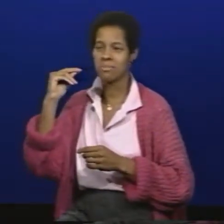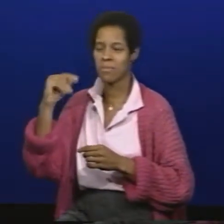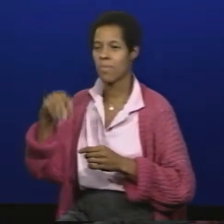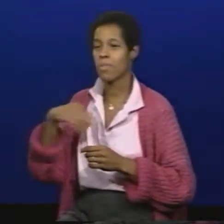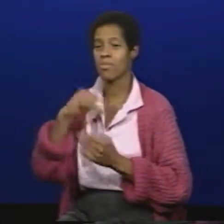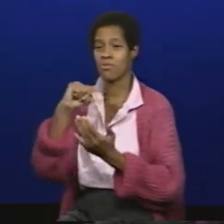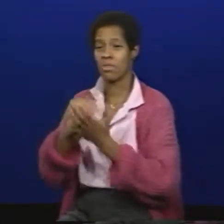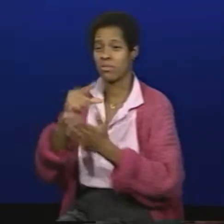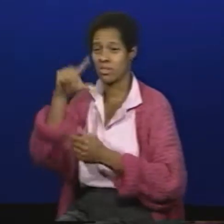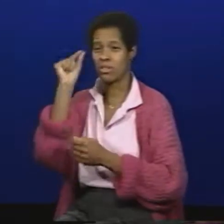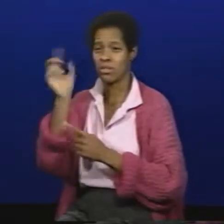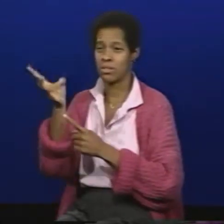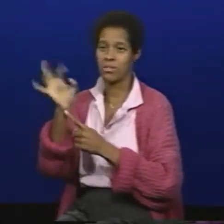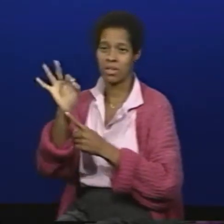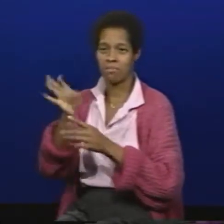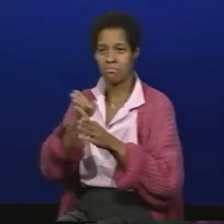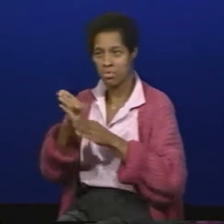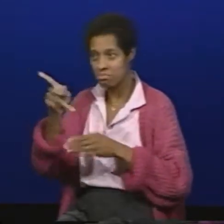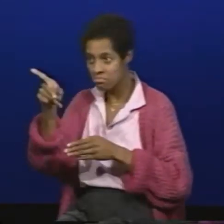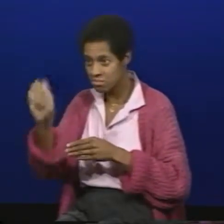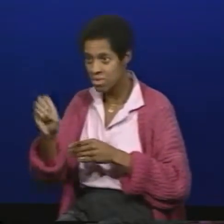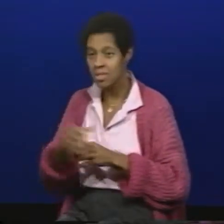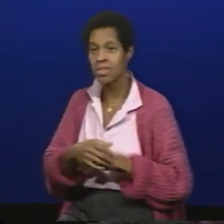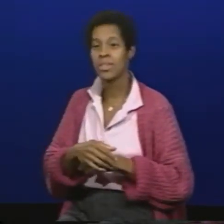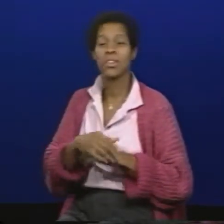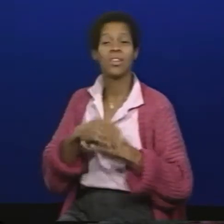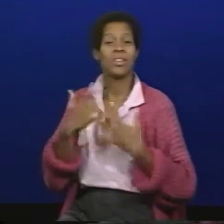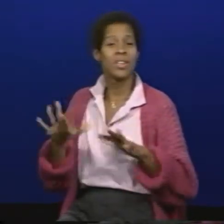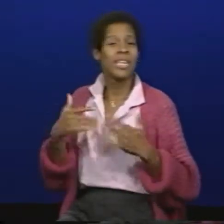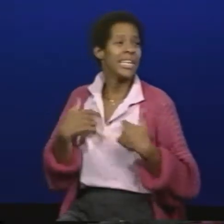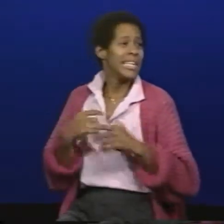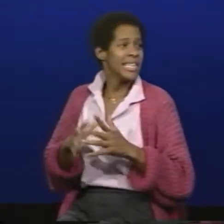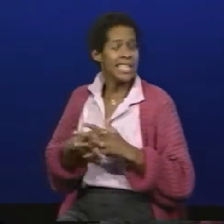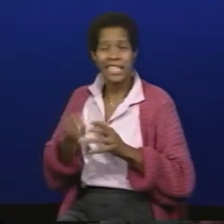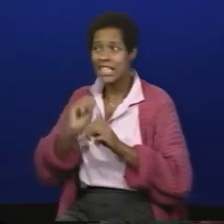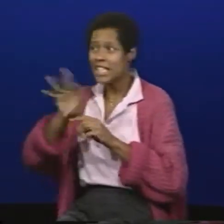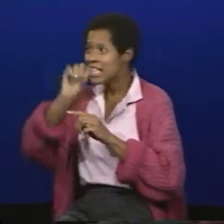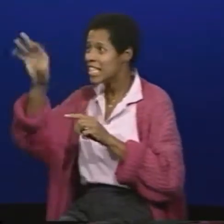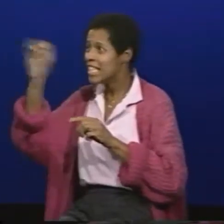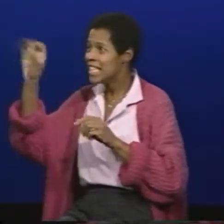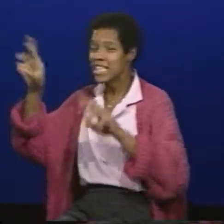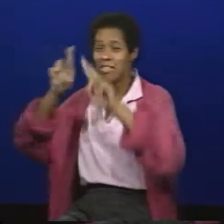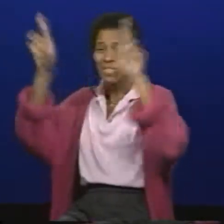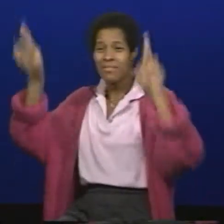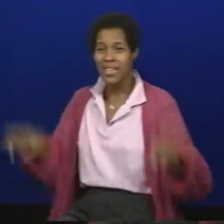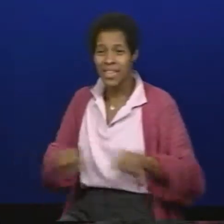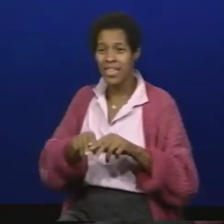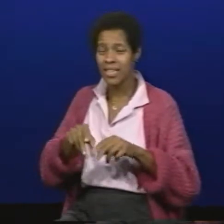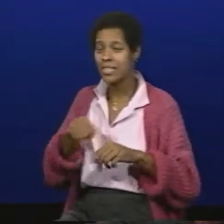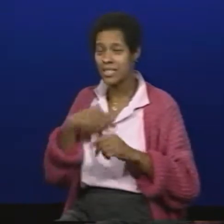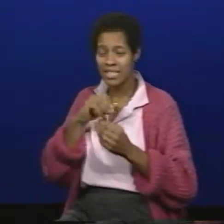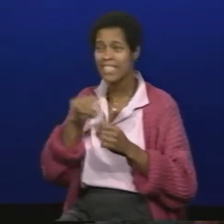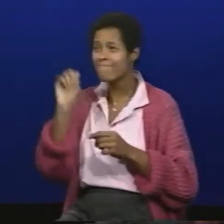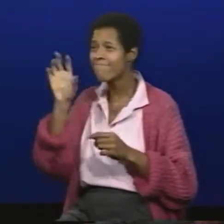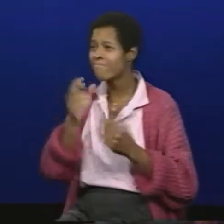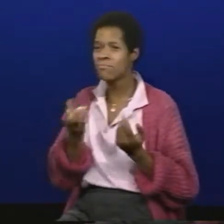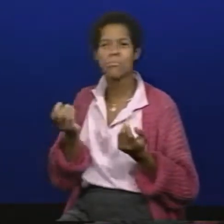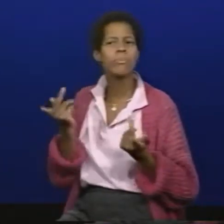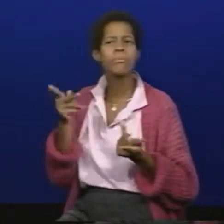experiences I graduated from Gallaudet in 1979 with a degree in PE and I sent my resume all